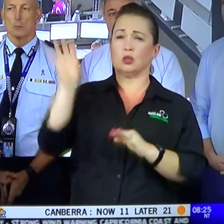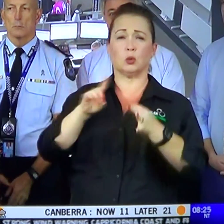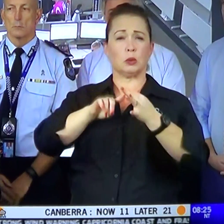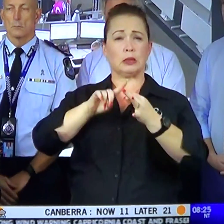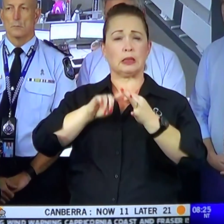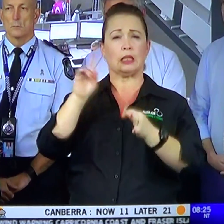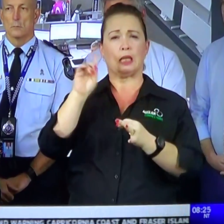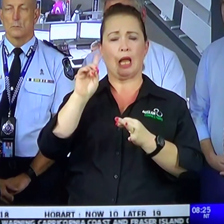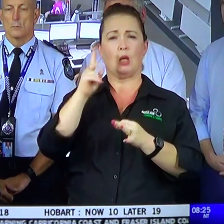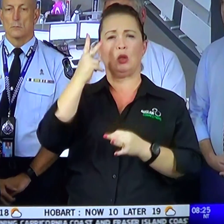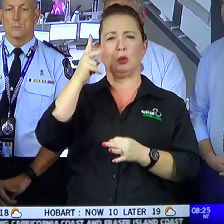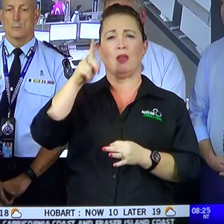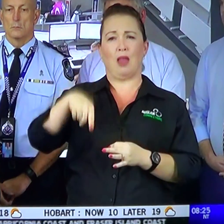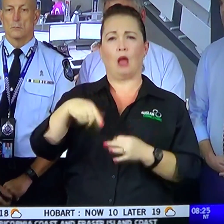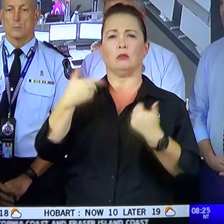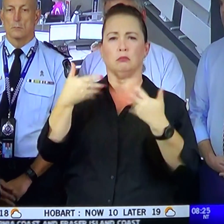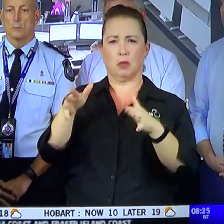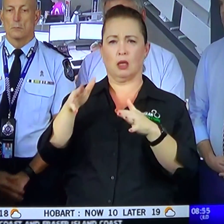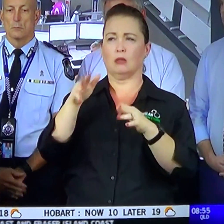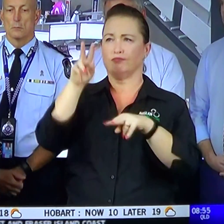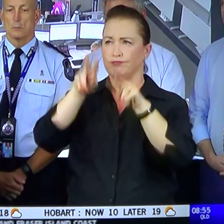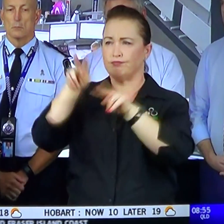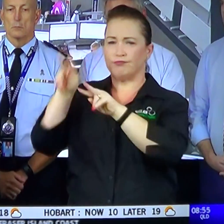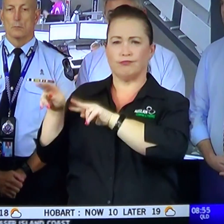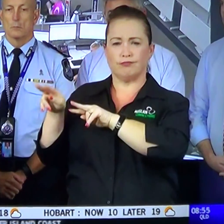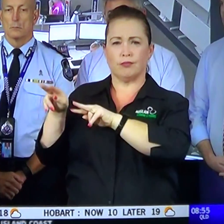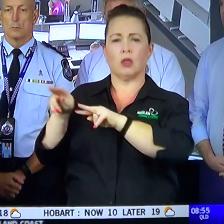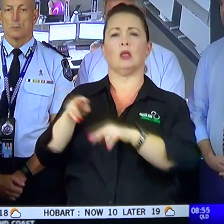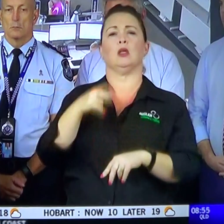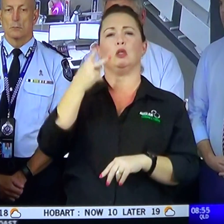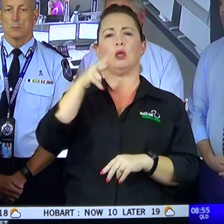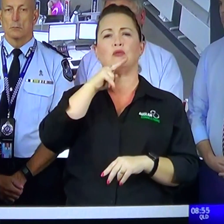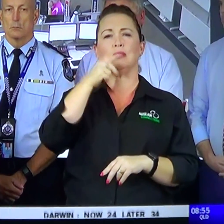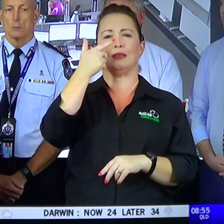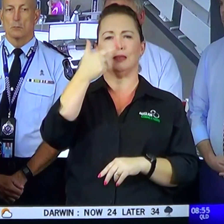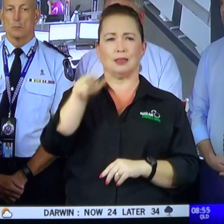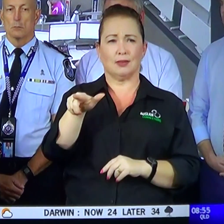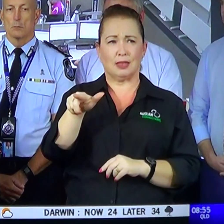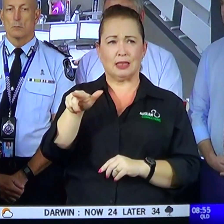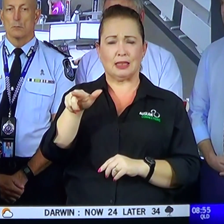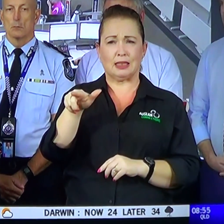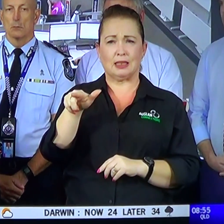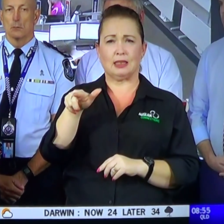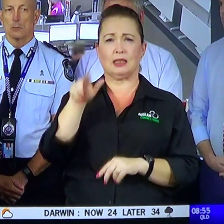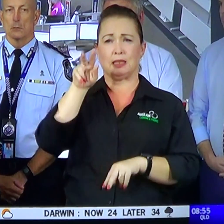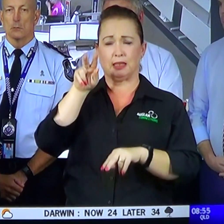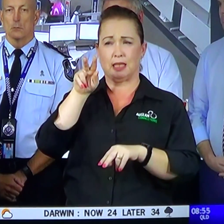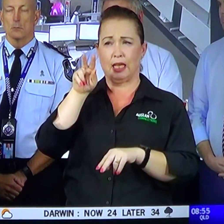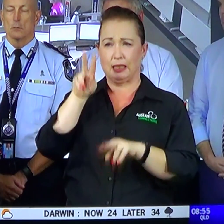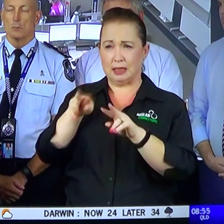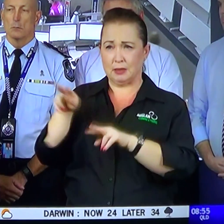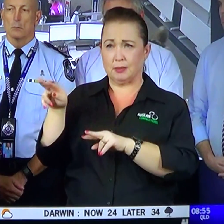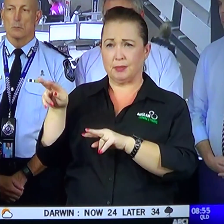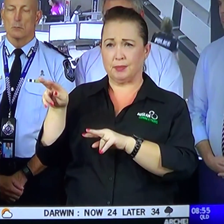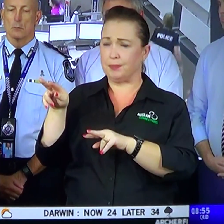now 2,000 that are in, and there are 270 that are no